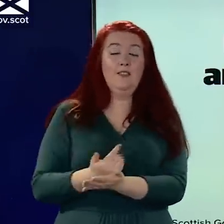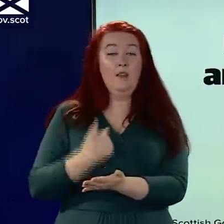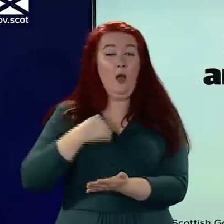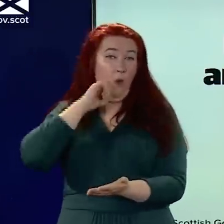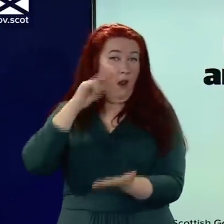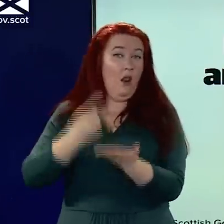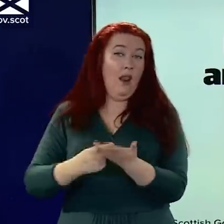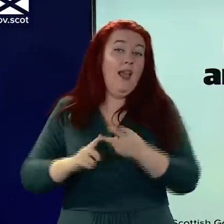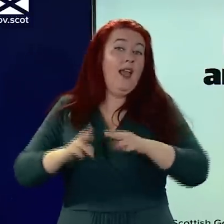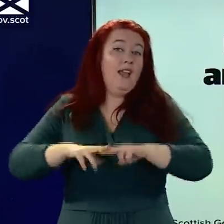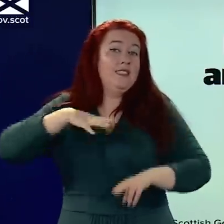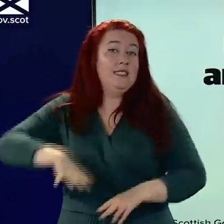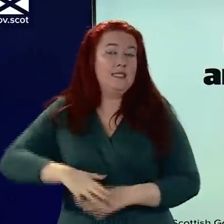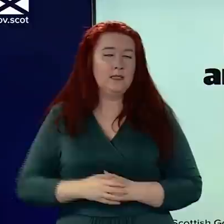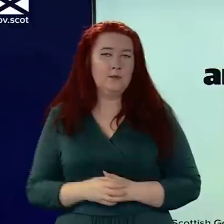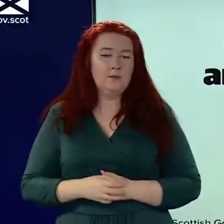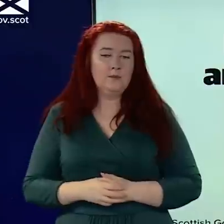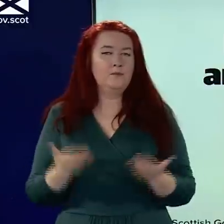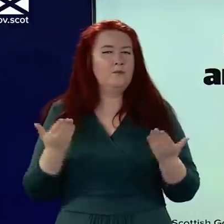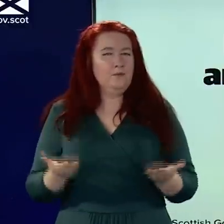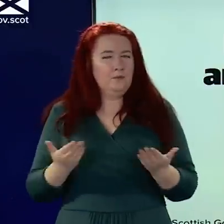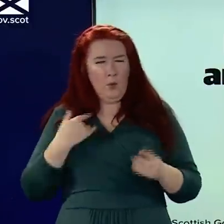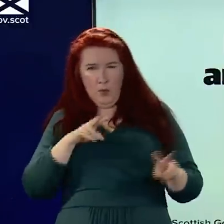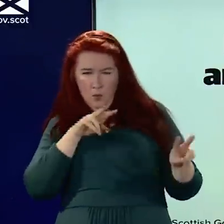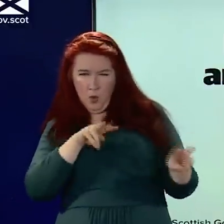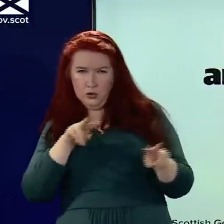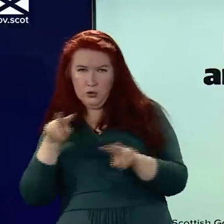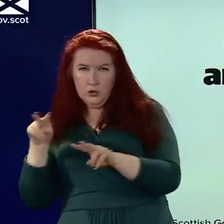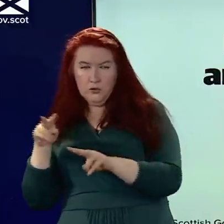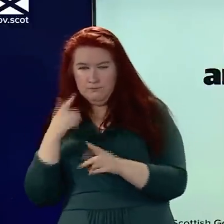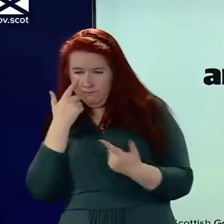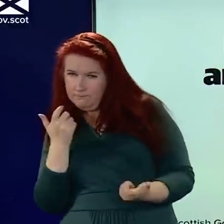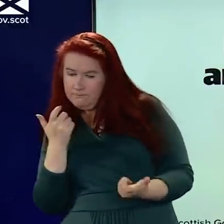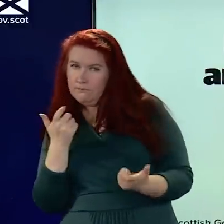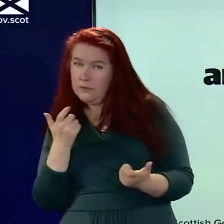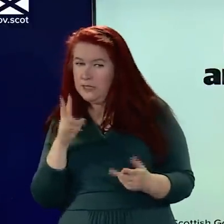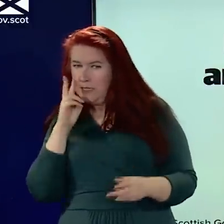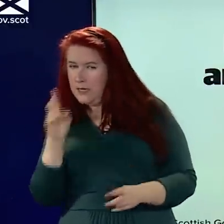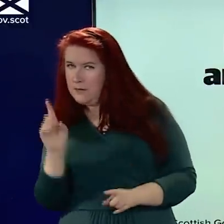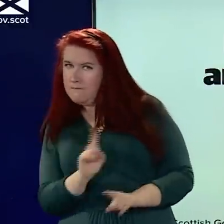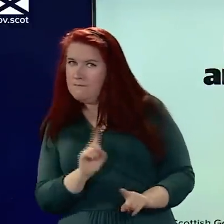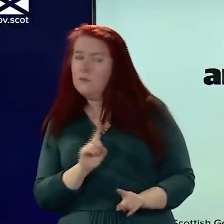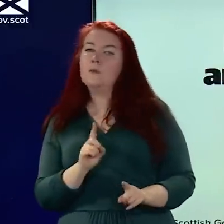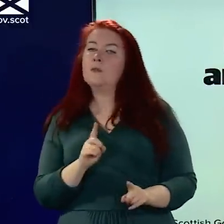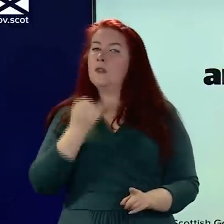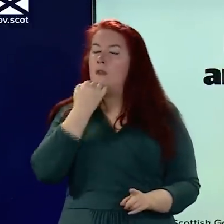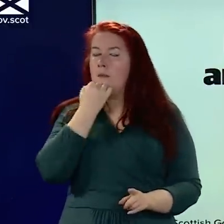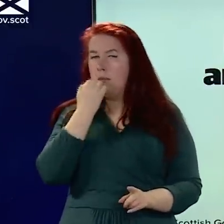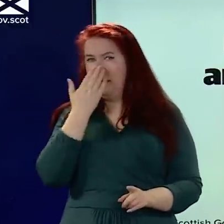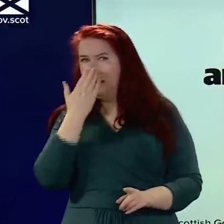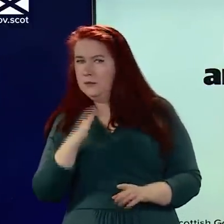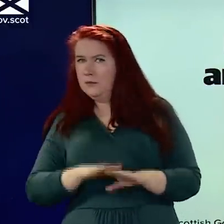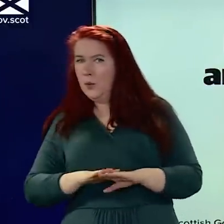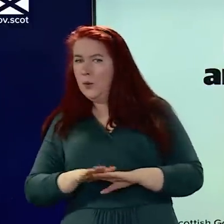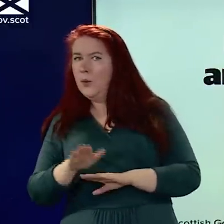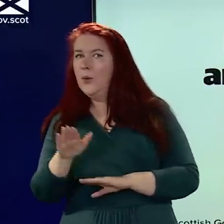that. In particular, we are currently watching closely to see whether and to what extent we might start to see significant